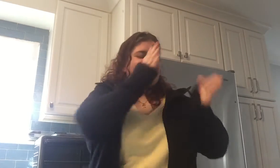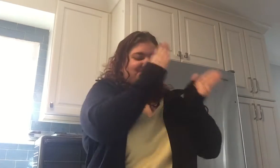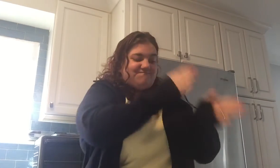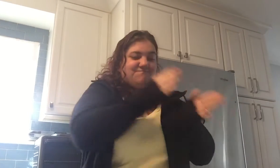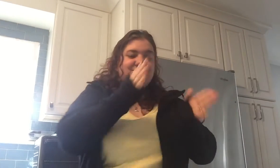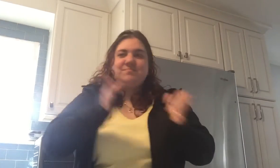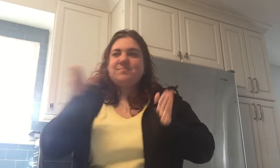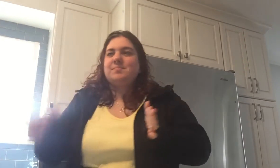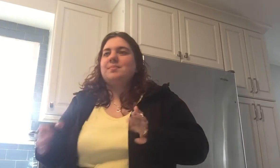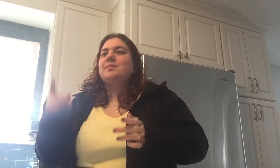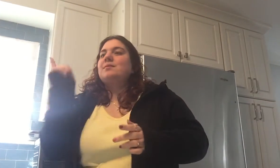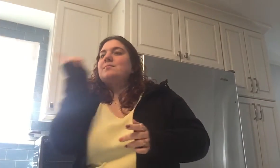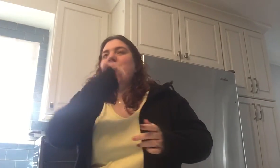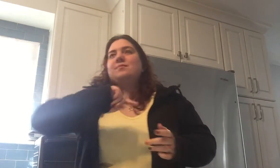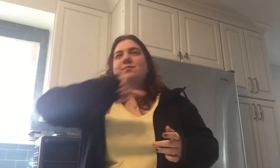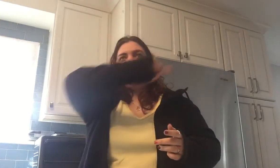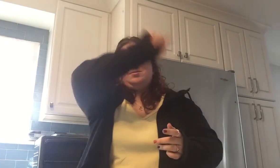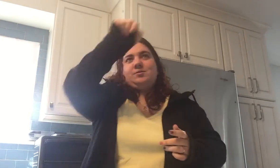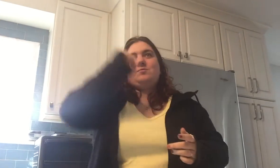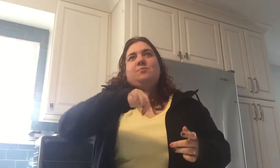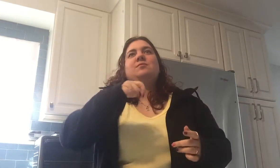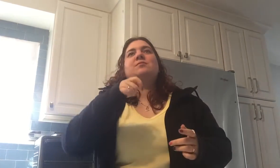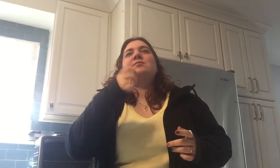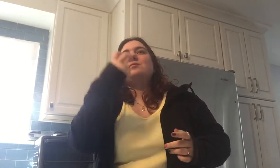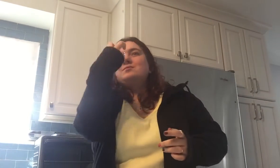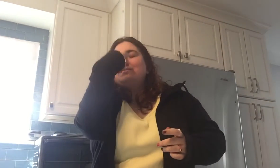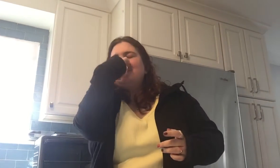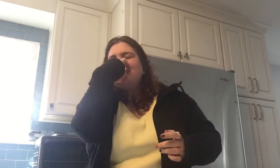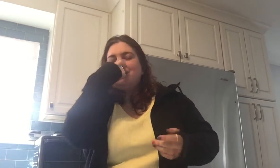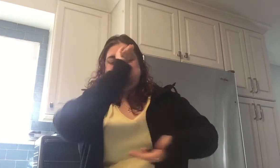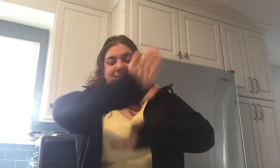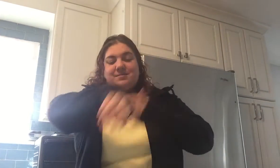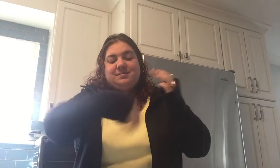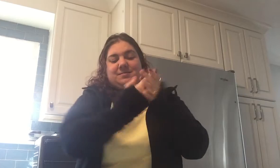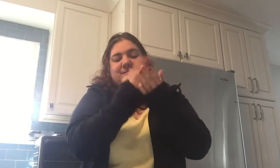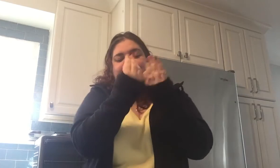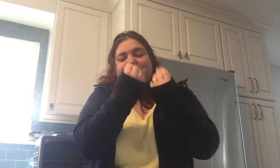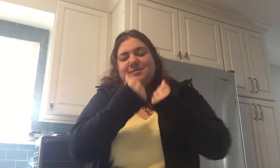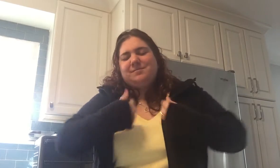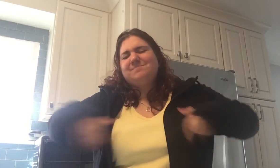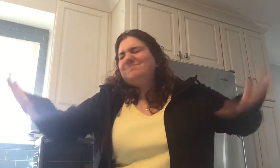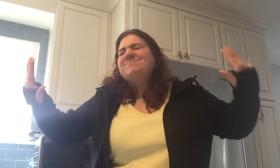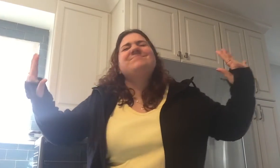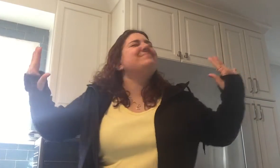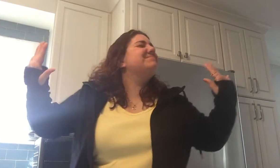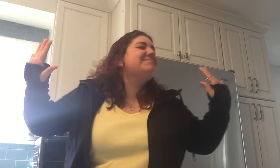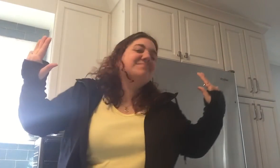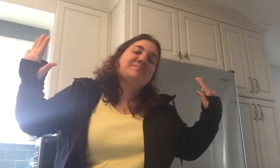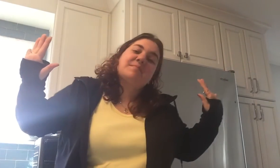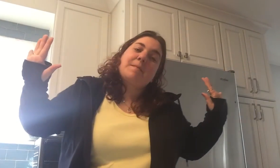never could have planned it Where the questions and doubts all fade away